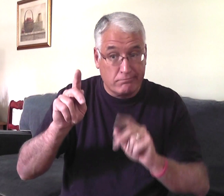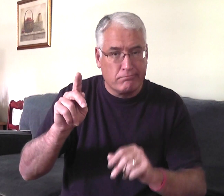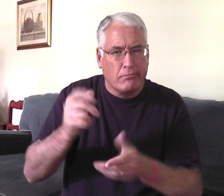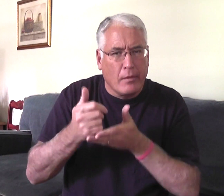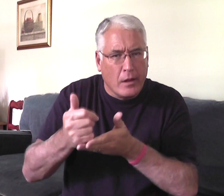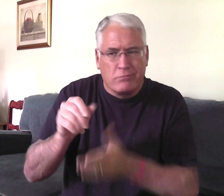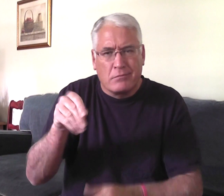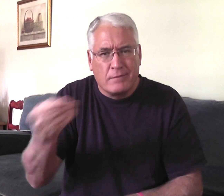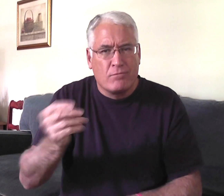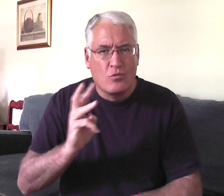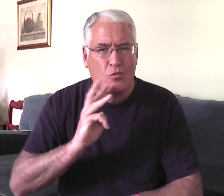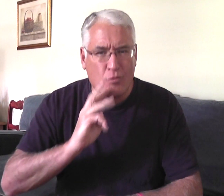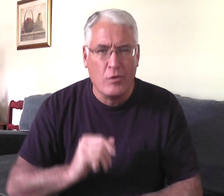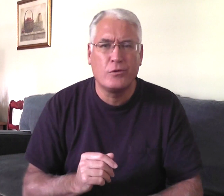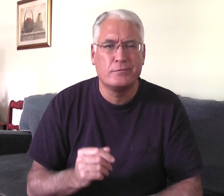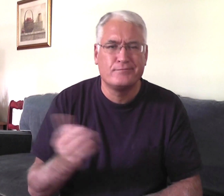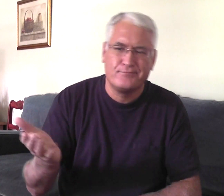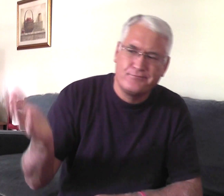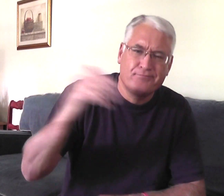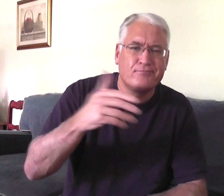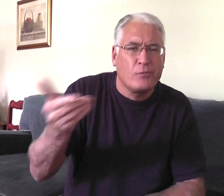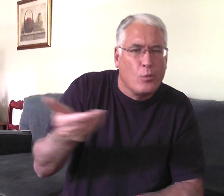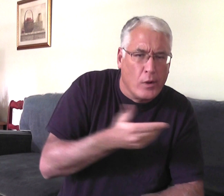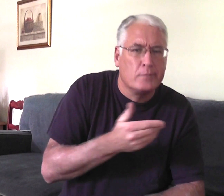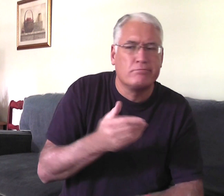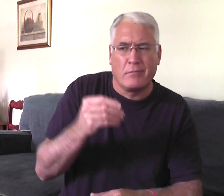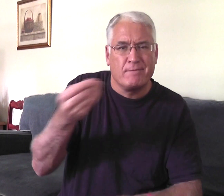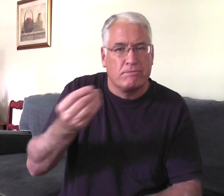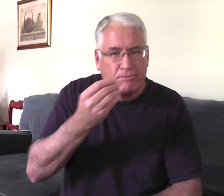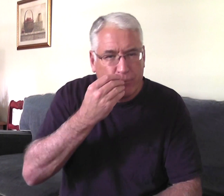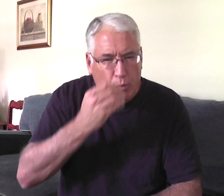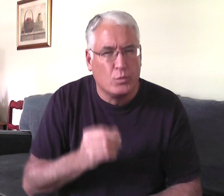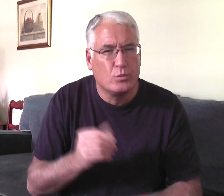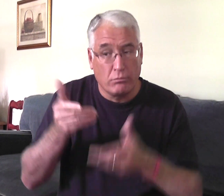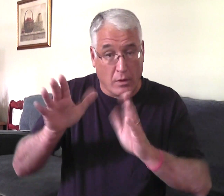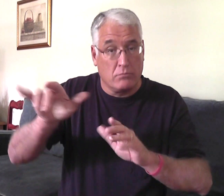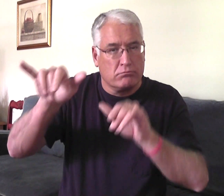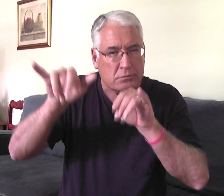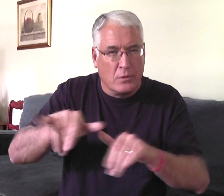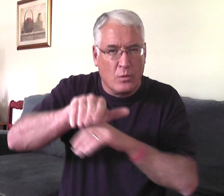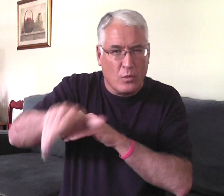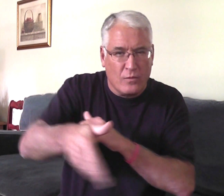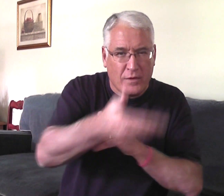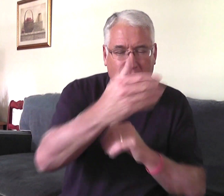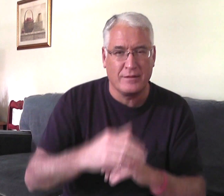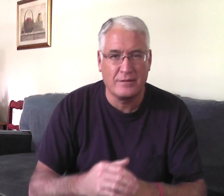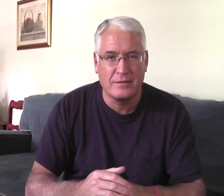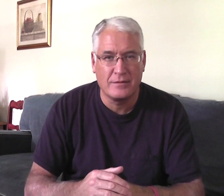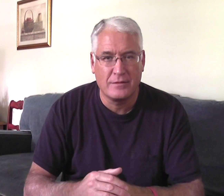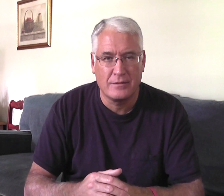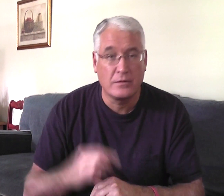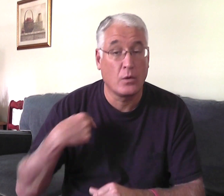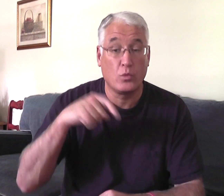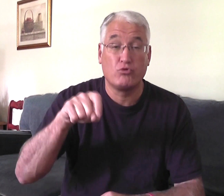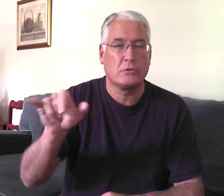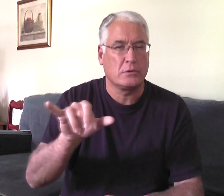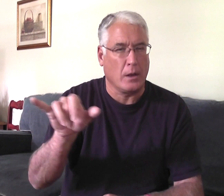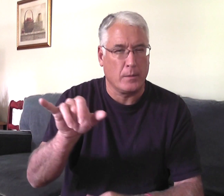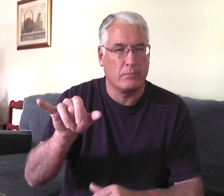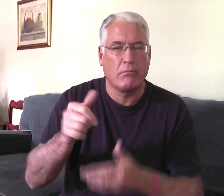Long time ago, the people helped by giving people water and food and welcoming them to stay overnight in their